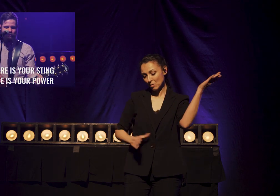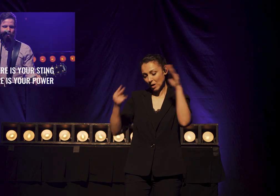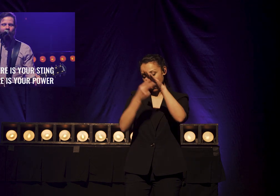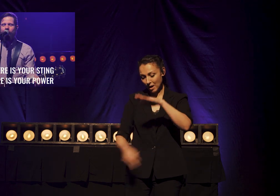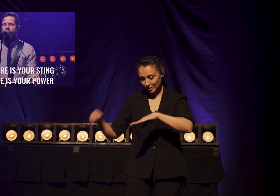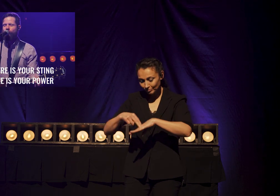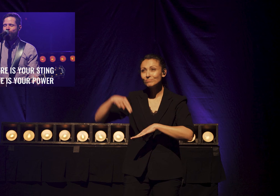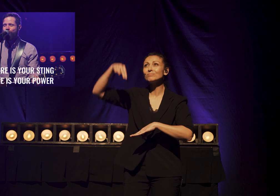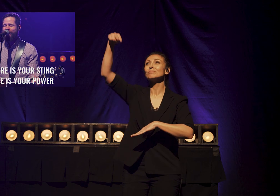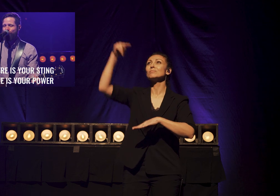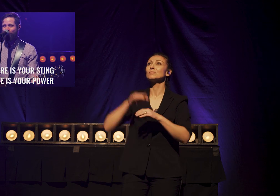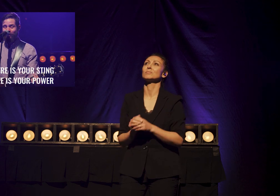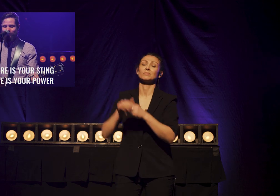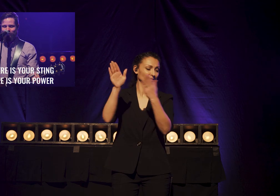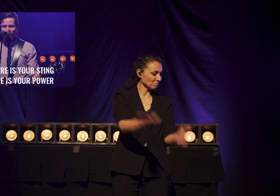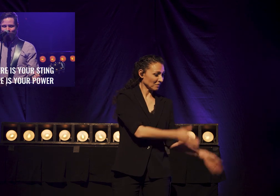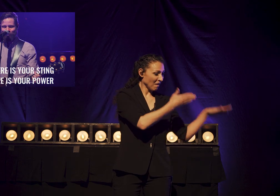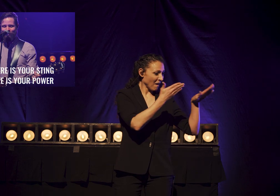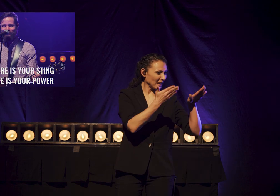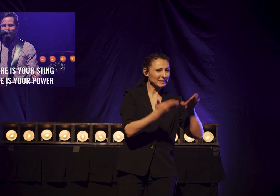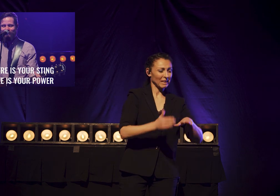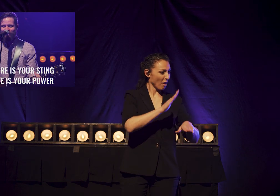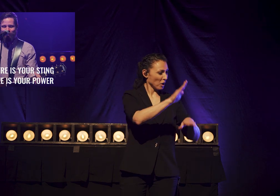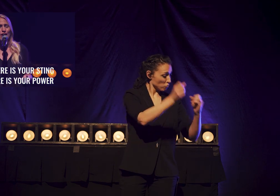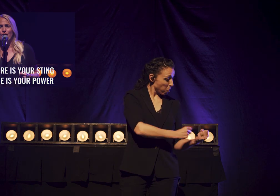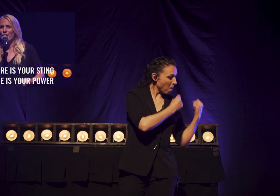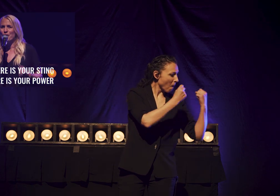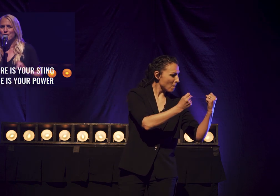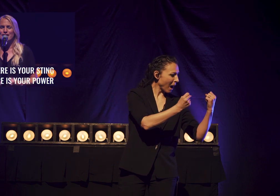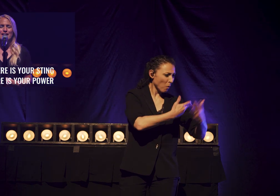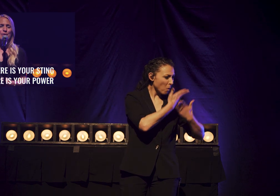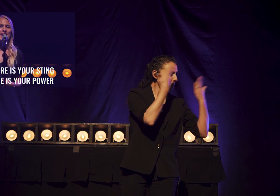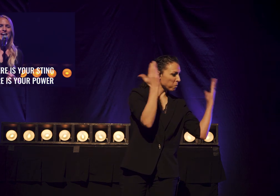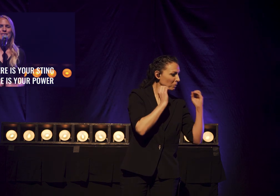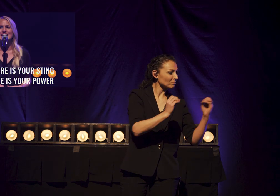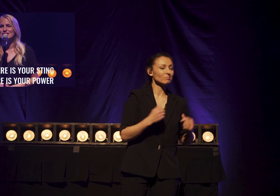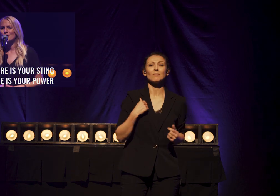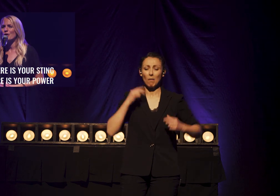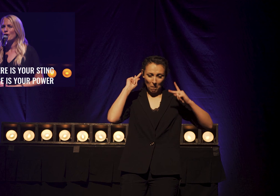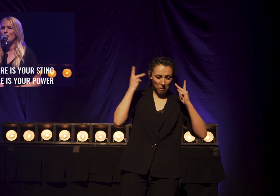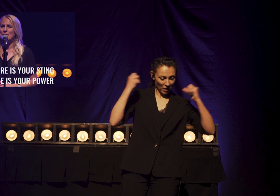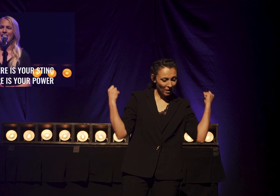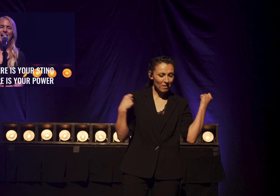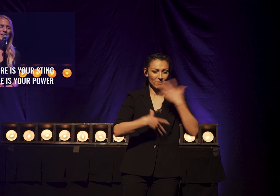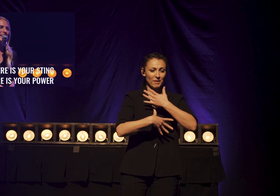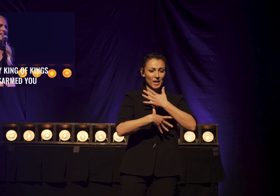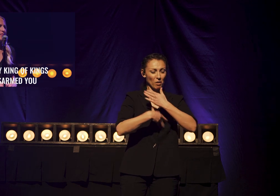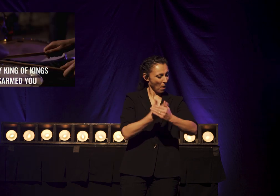Oh Death Where Is Your Sting Oh Fear Where Is Your Power The